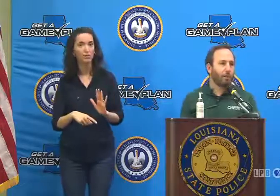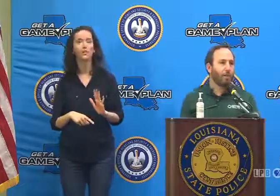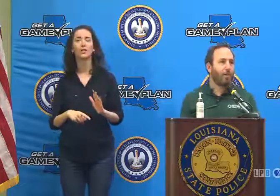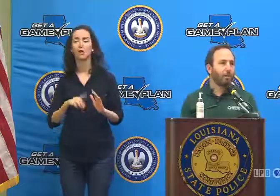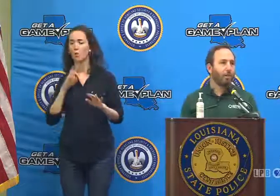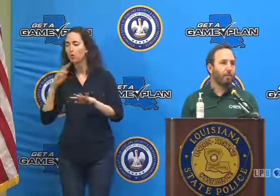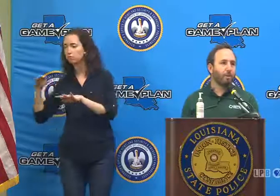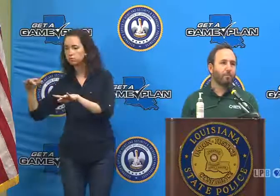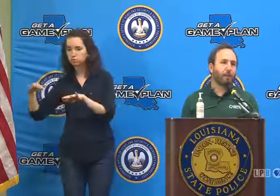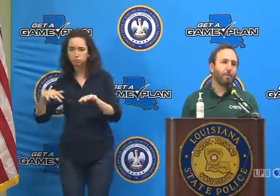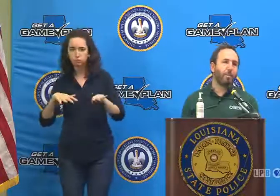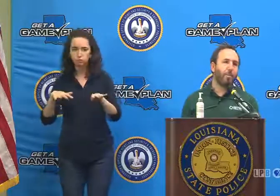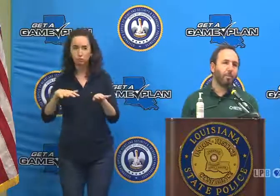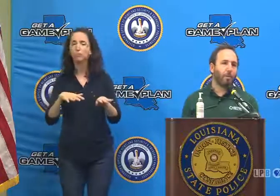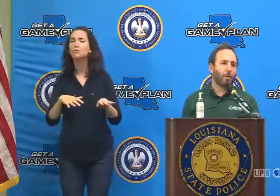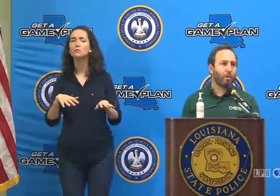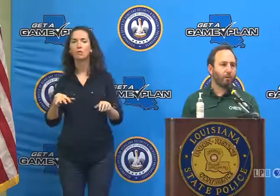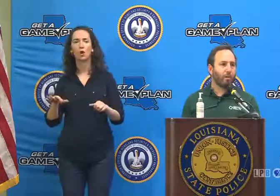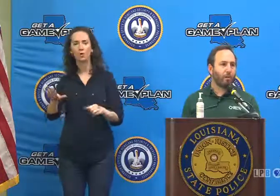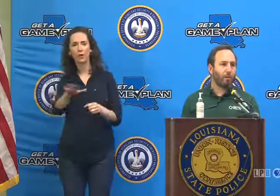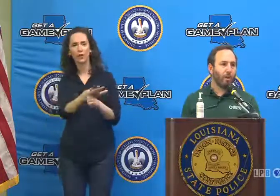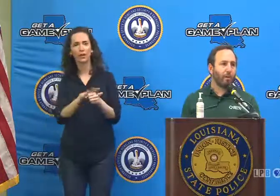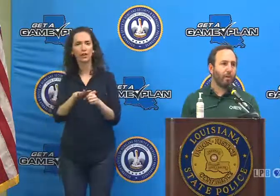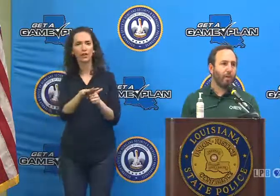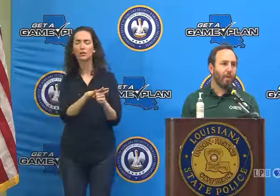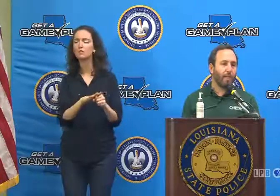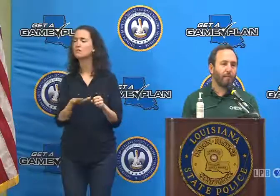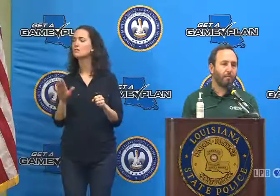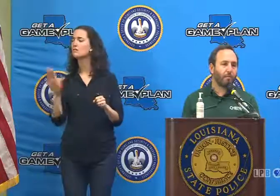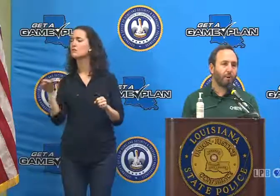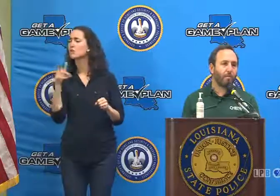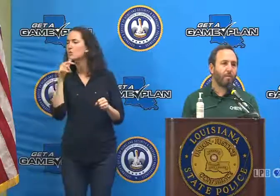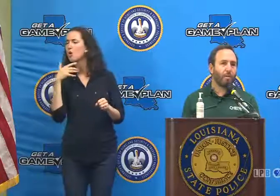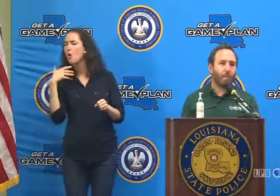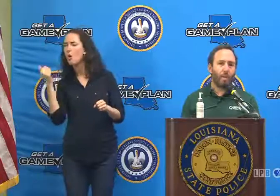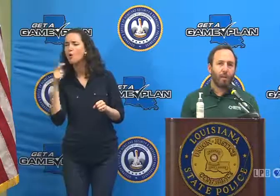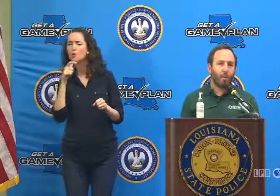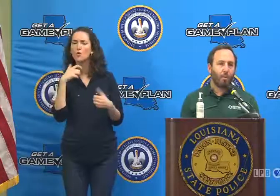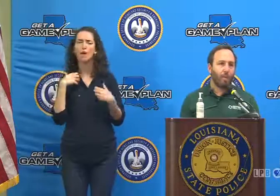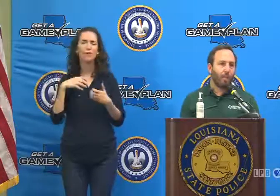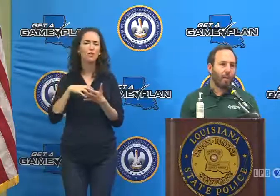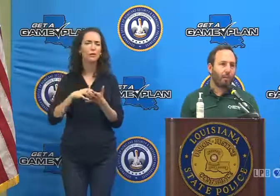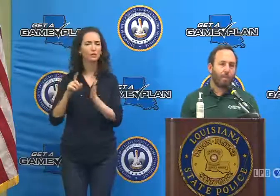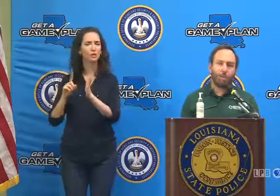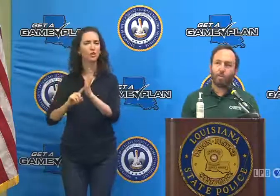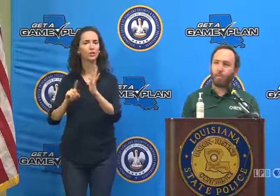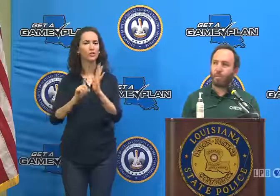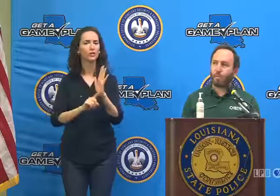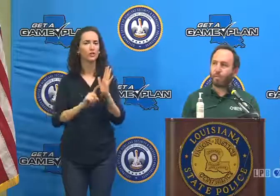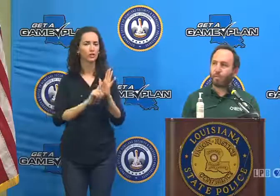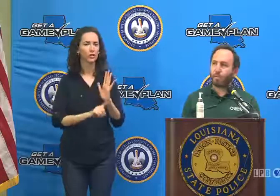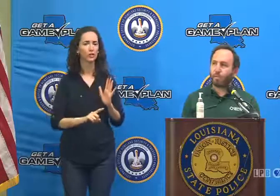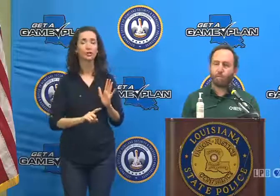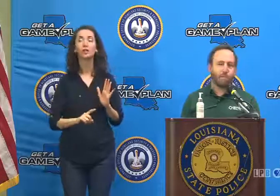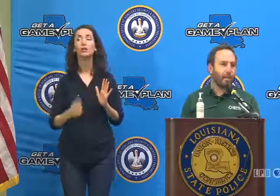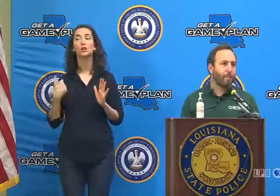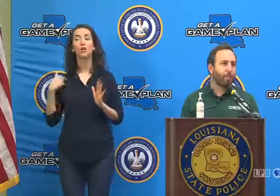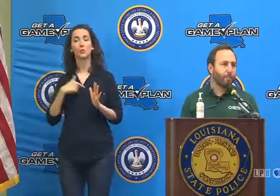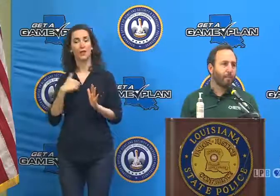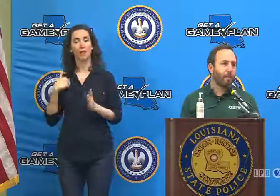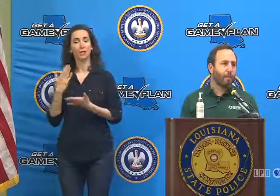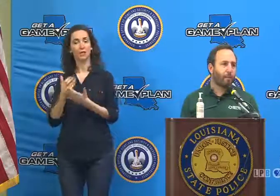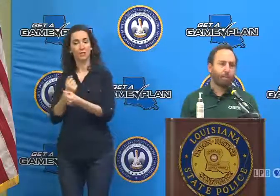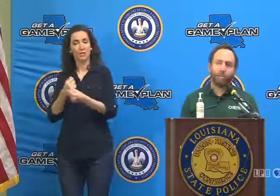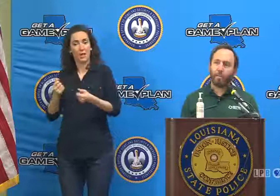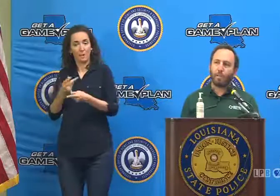please check on the folks around you who are elderly and vulnerable. We have medical special needs shelters set